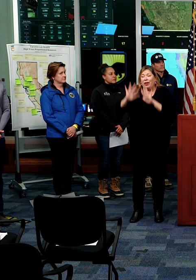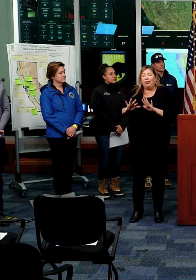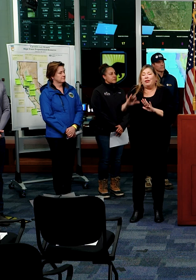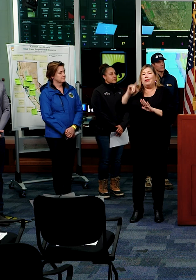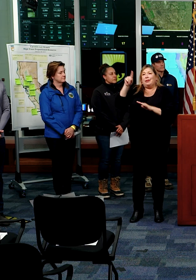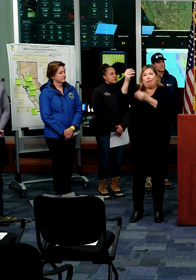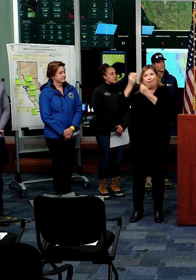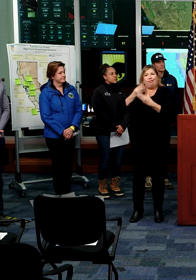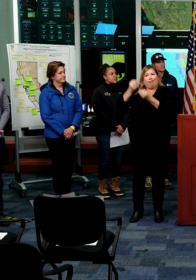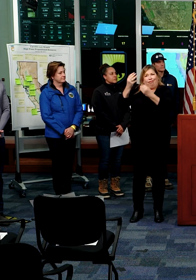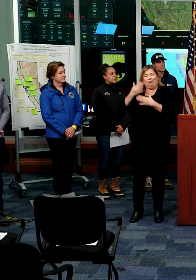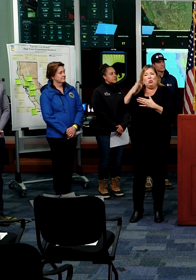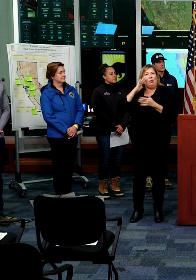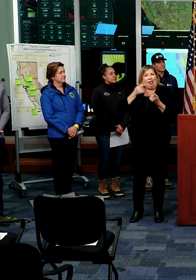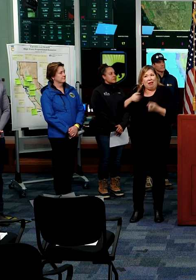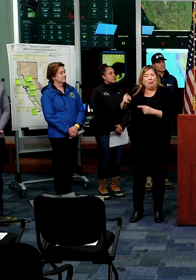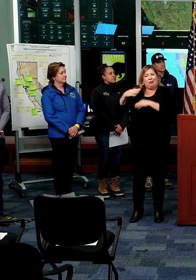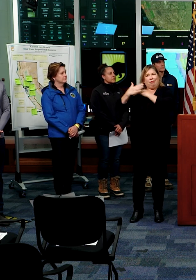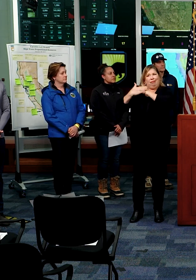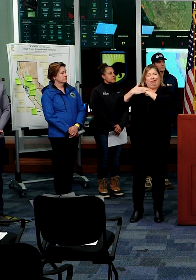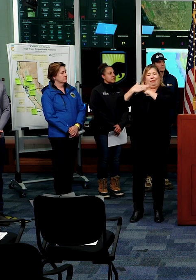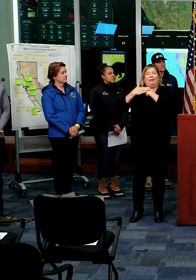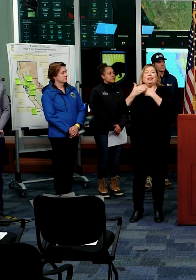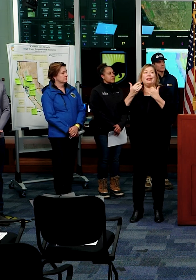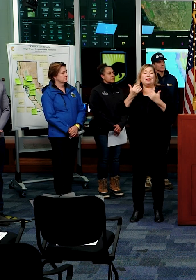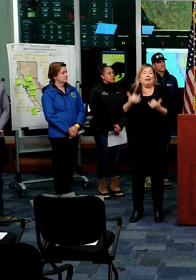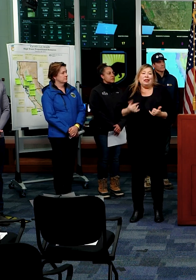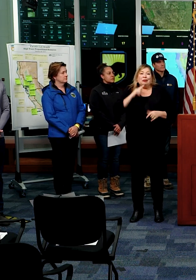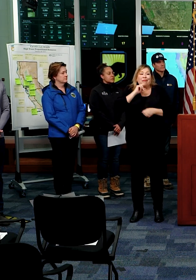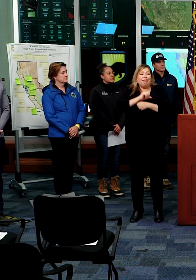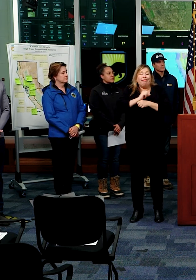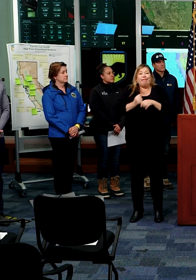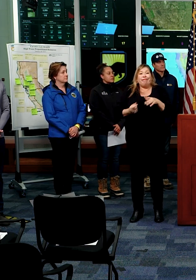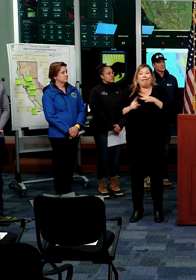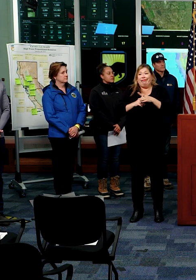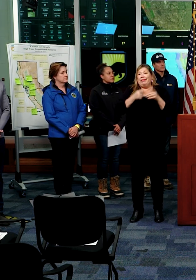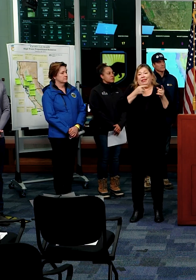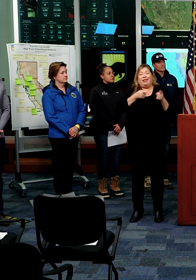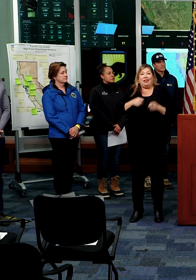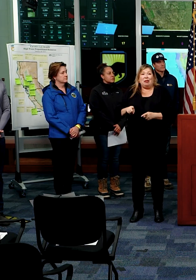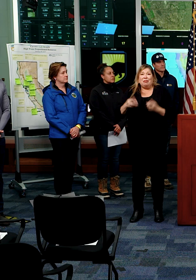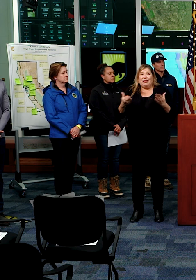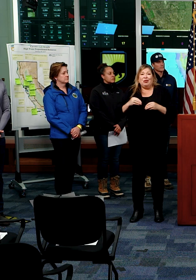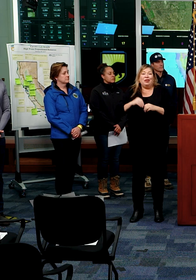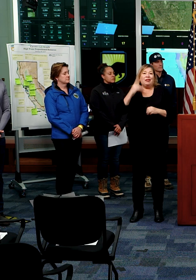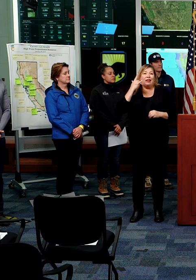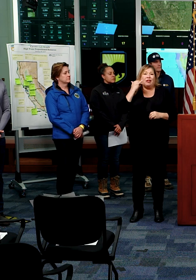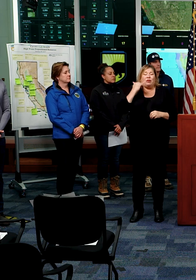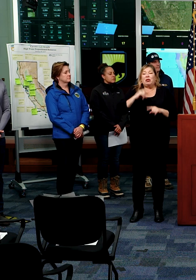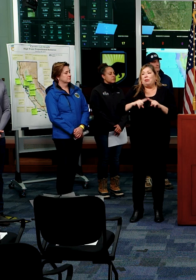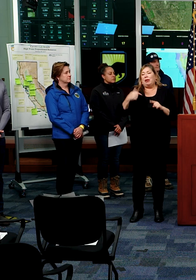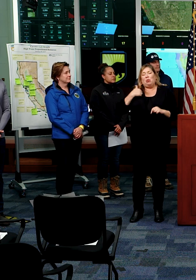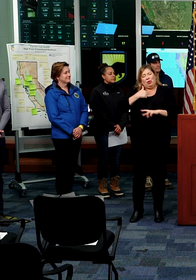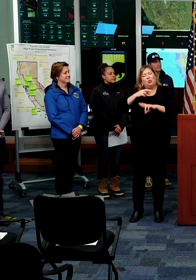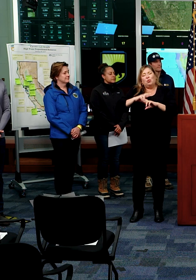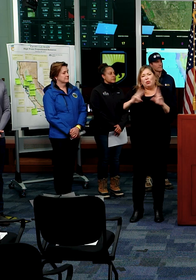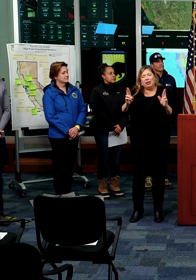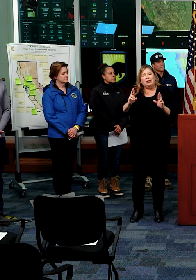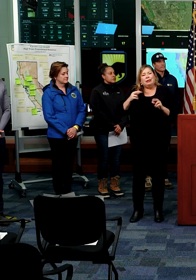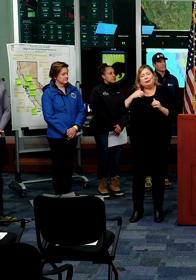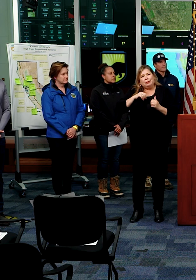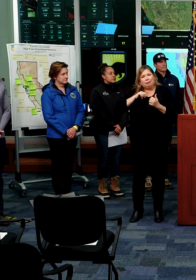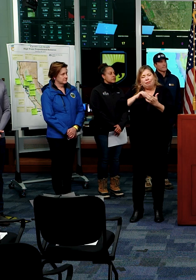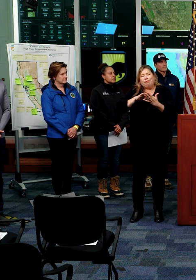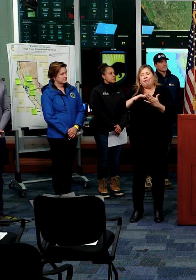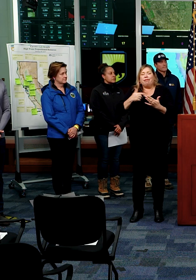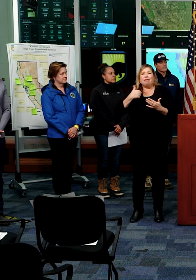telling us about, and it's all coming, um, uh, to, uh, you know, a reality here in the state of California, but we're up for it. And I couldn't be